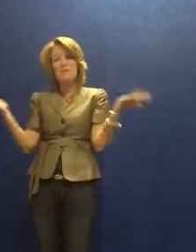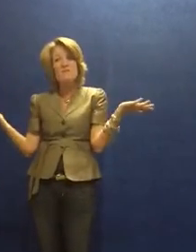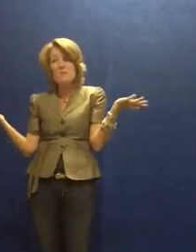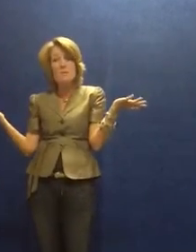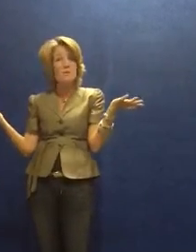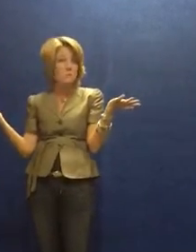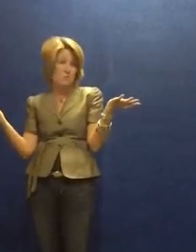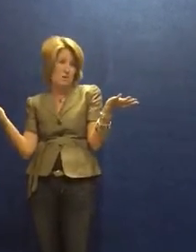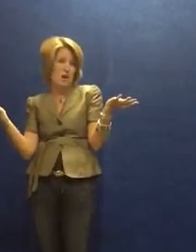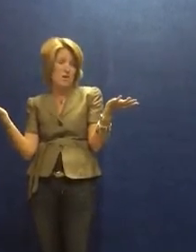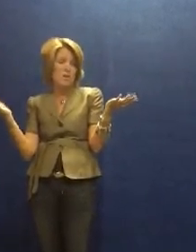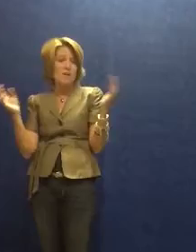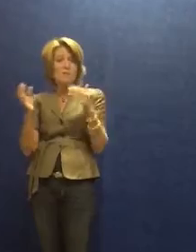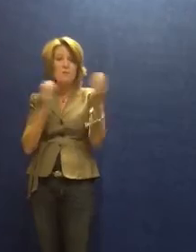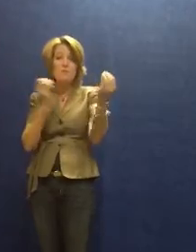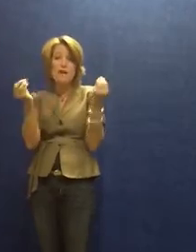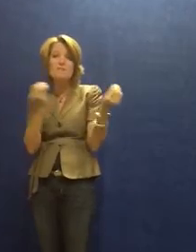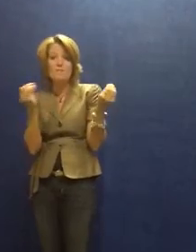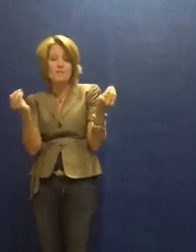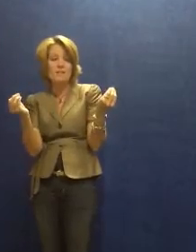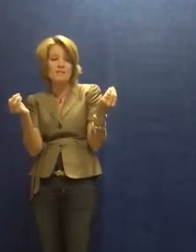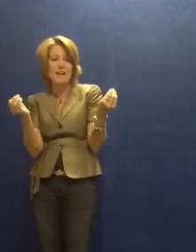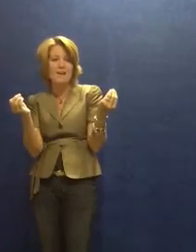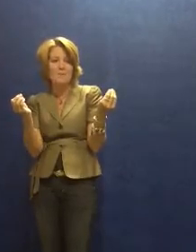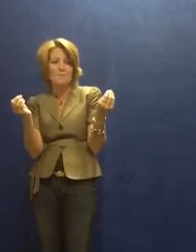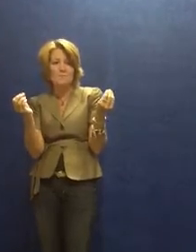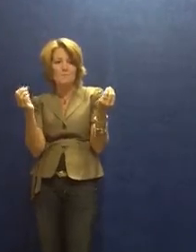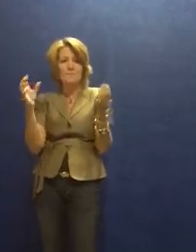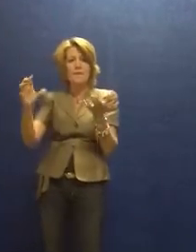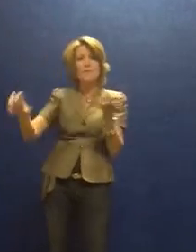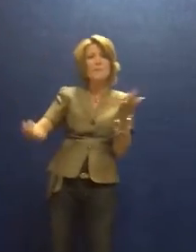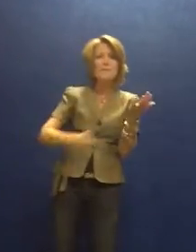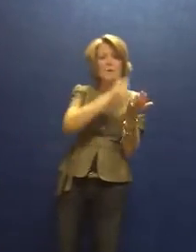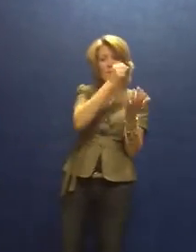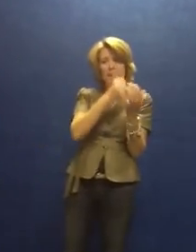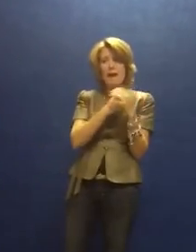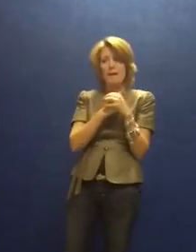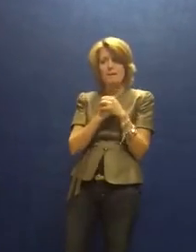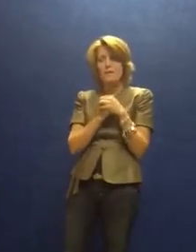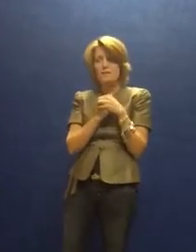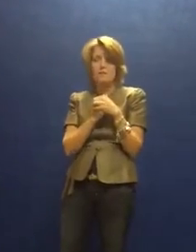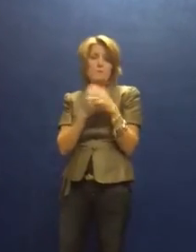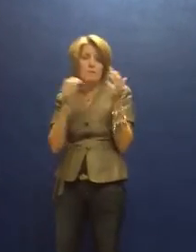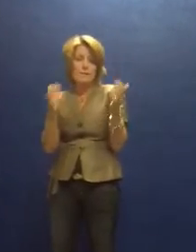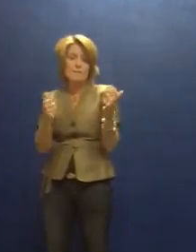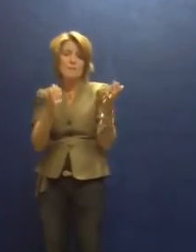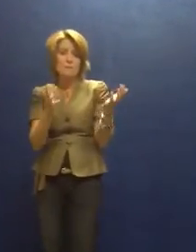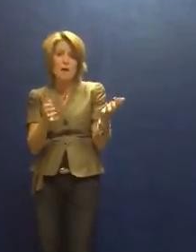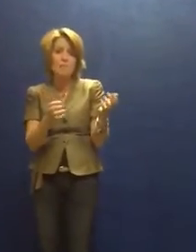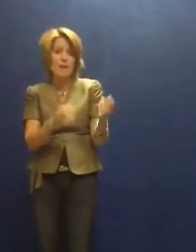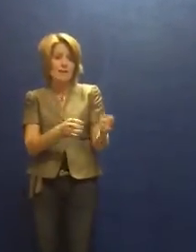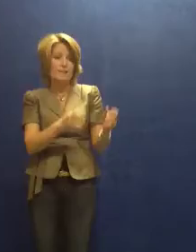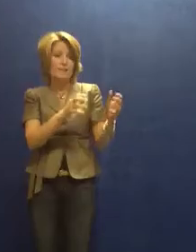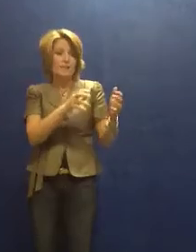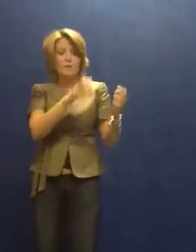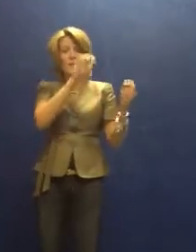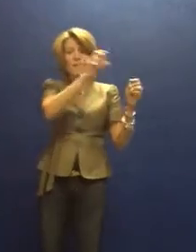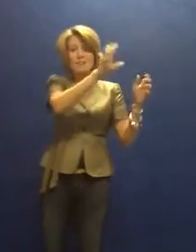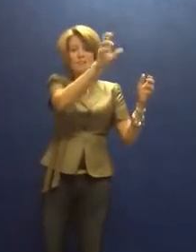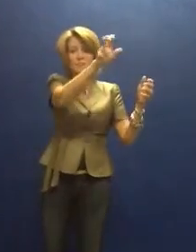even the order was wrong. So we tried different things out. And we kept going back to the recipe and modifying it. And with that, she